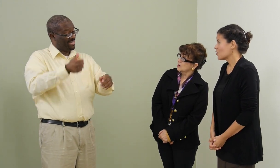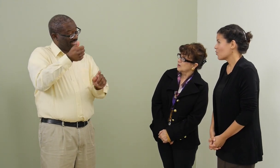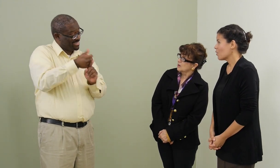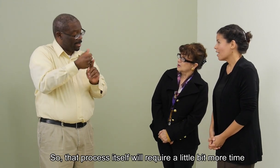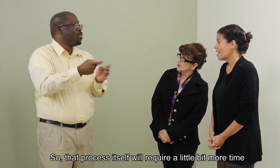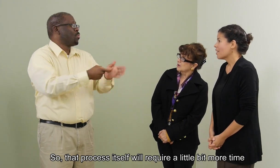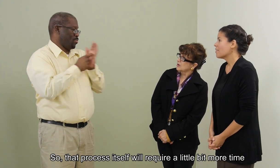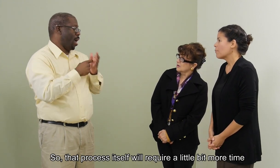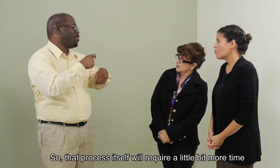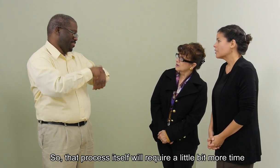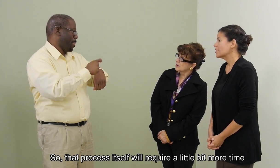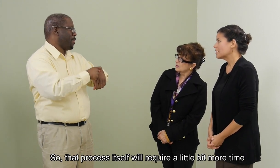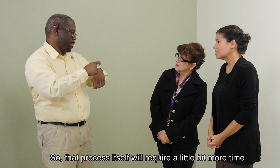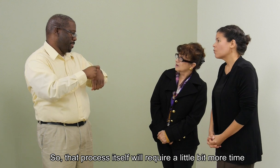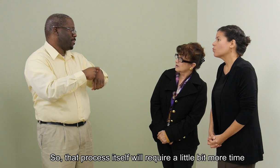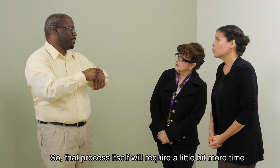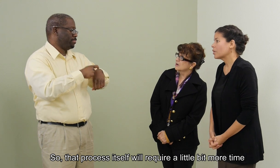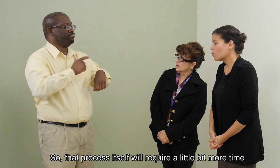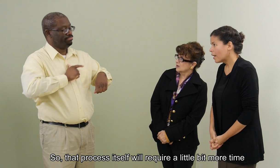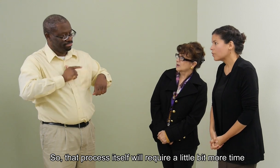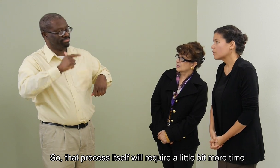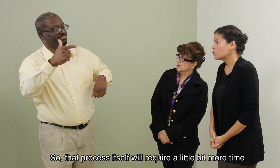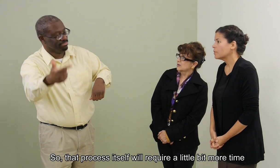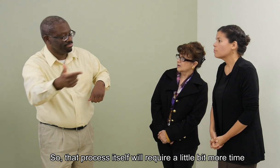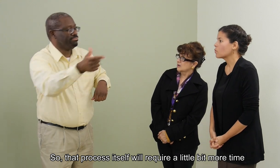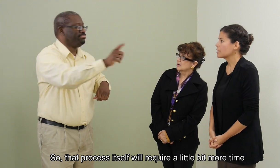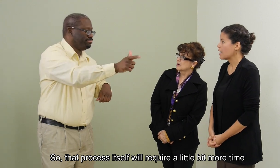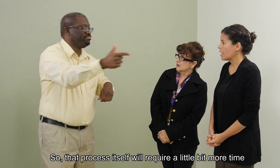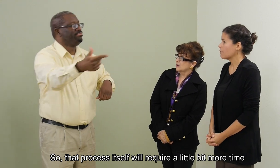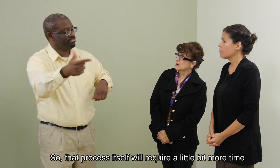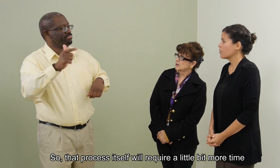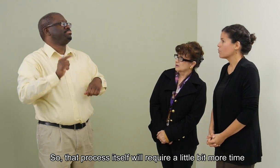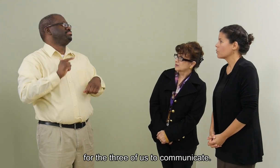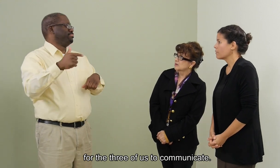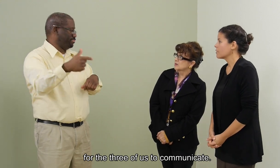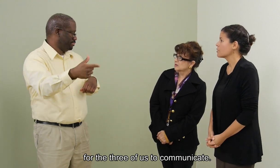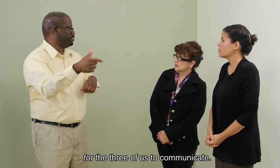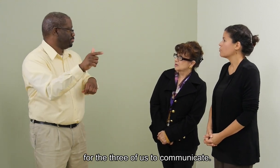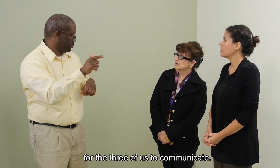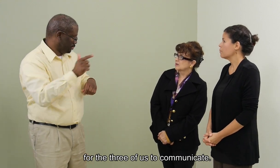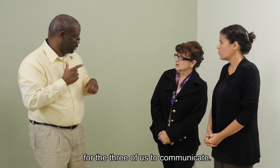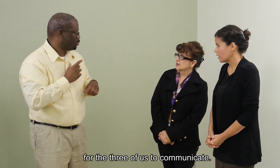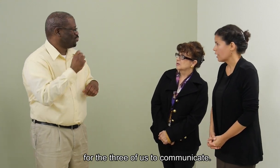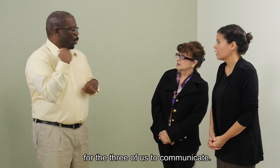So that process itself will require a little bit more time for the three of us to communicate.